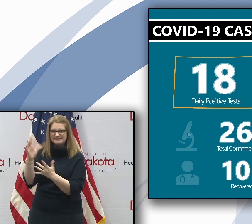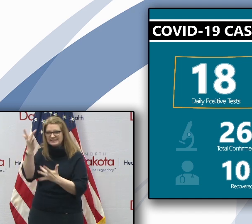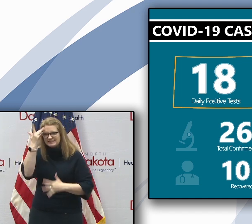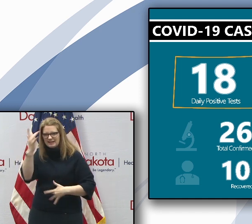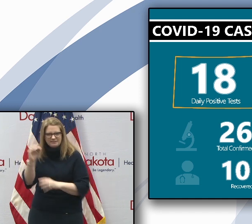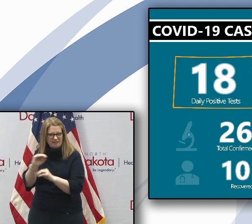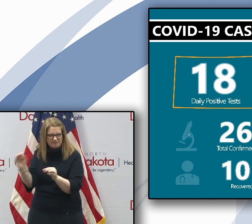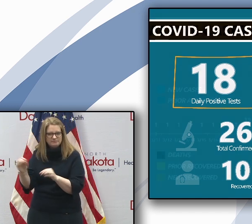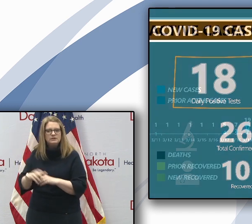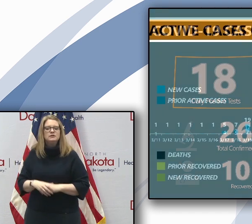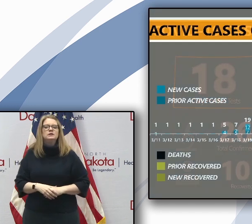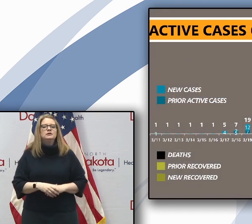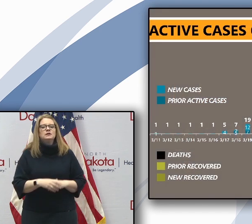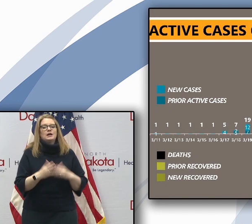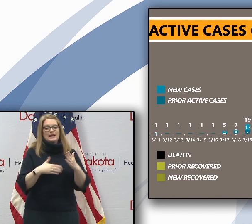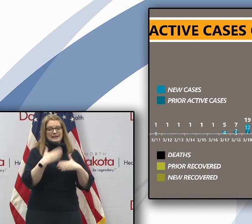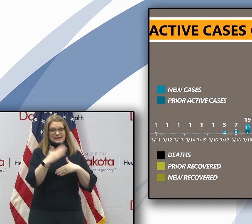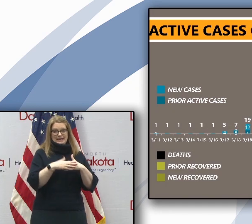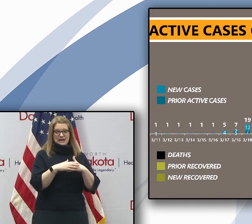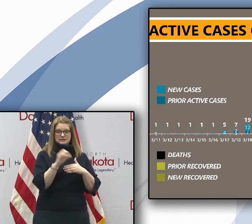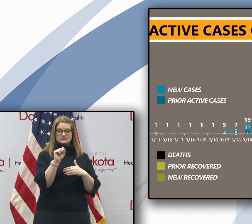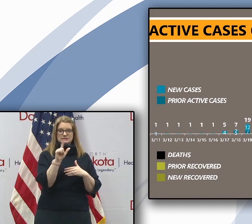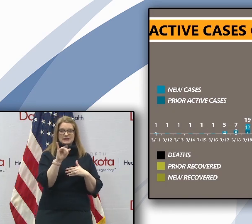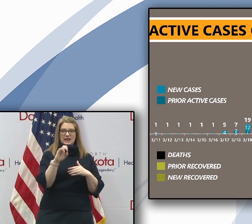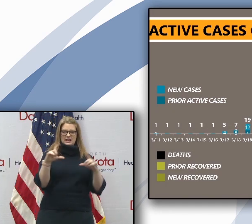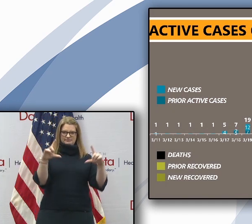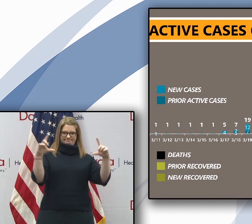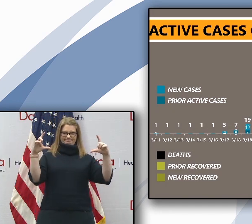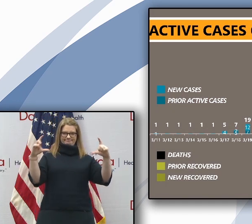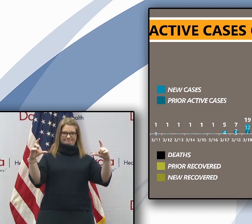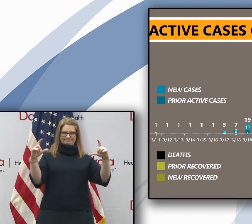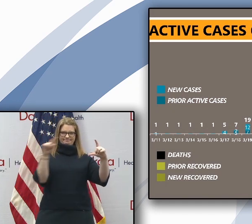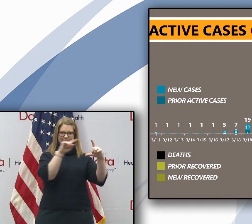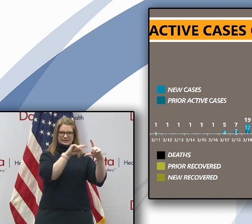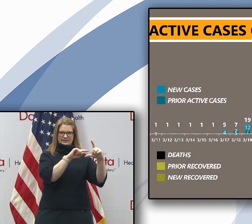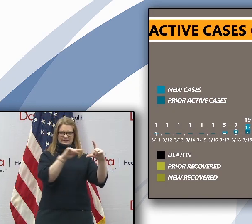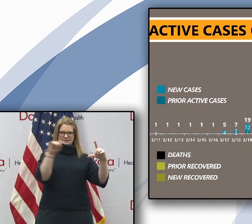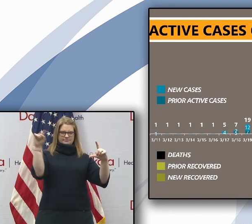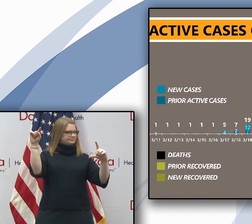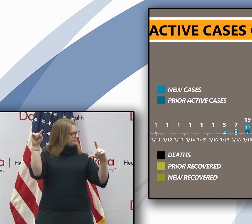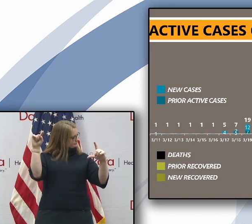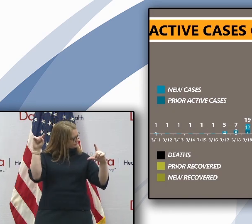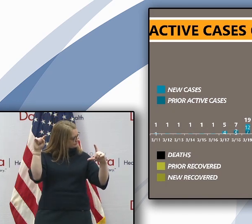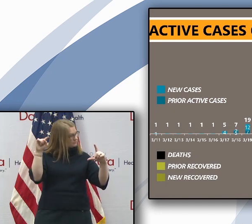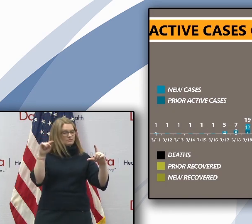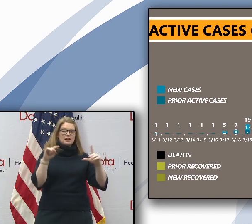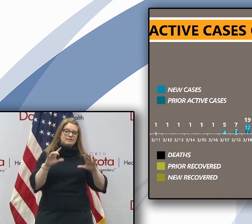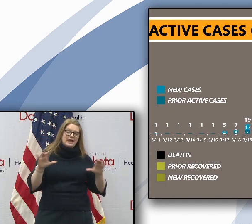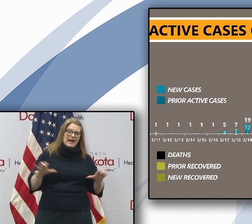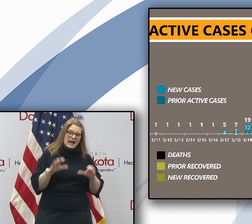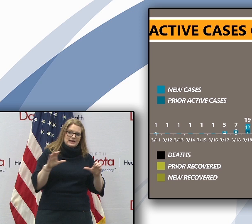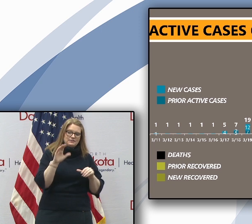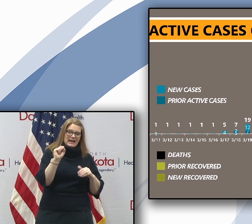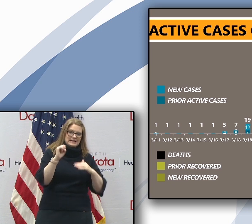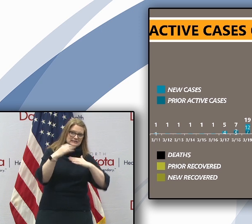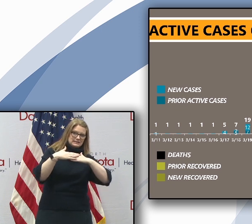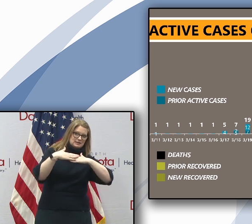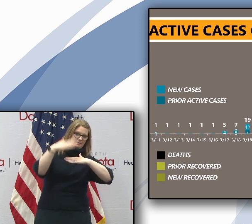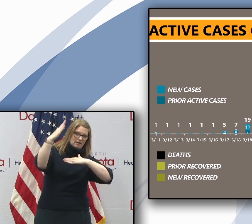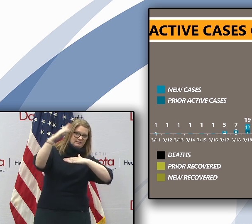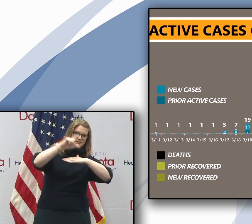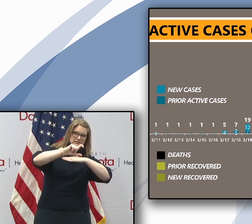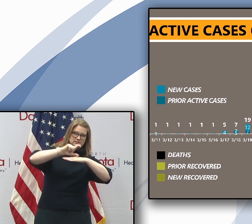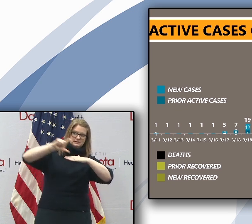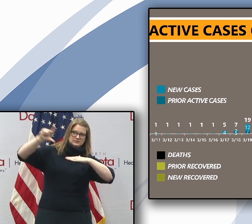that graphically on the next slide, again, on the top of this shows the active cases are above the line. Uh,